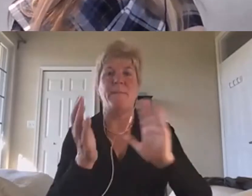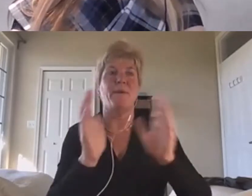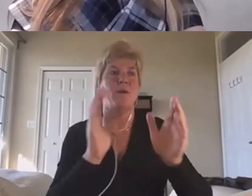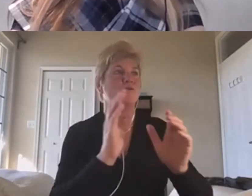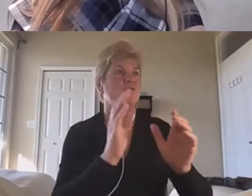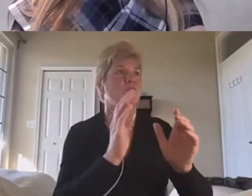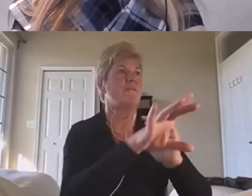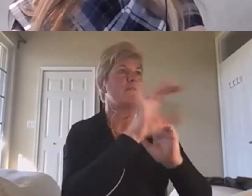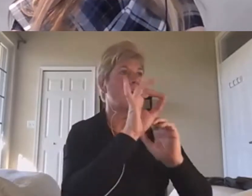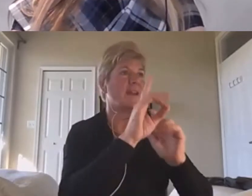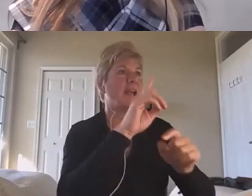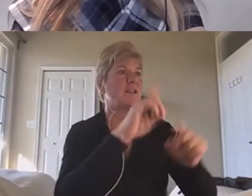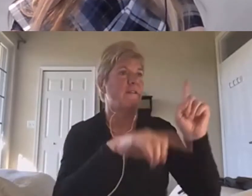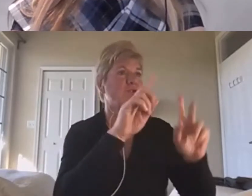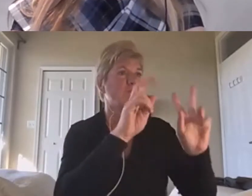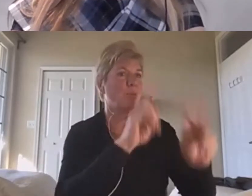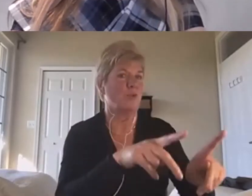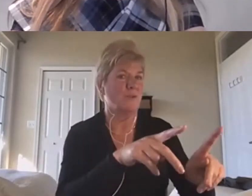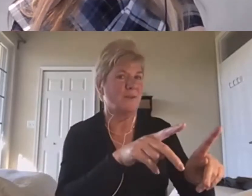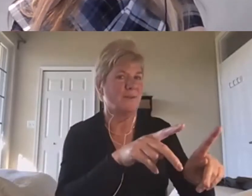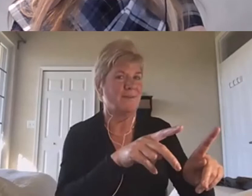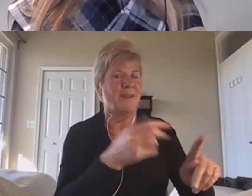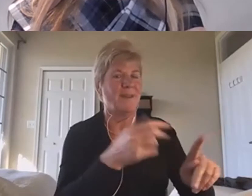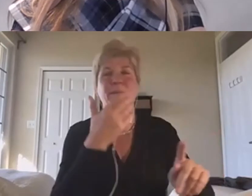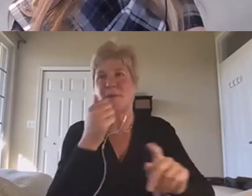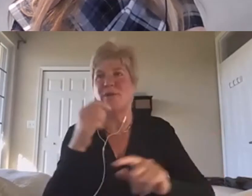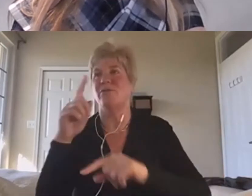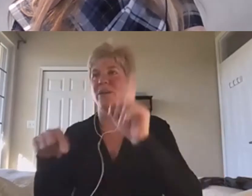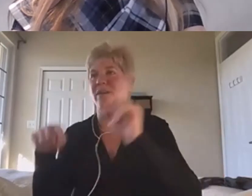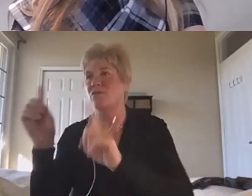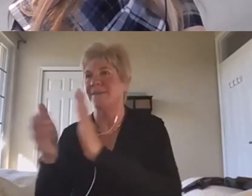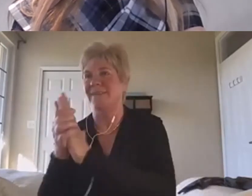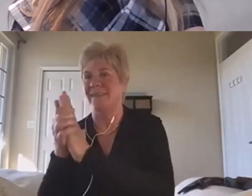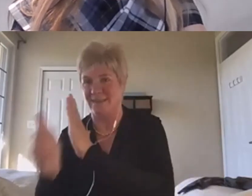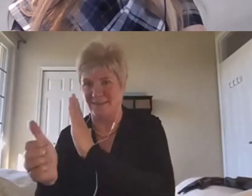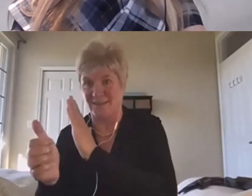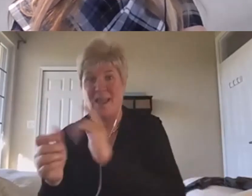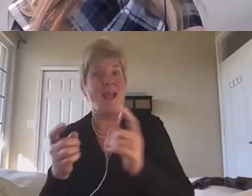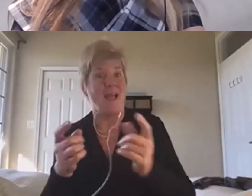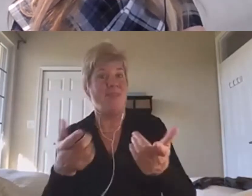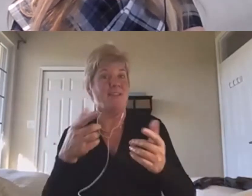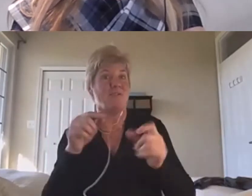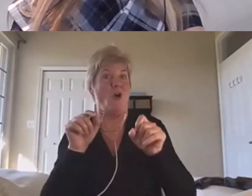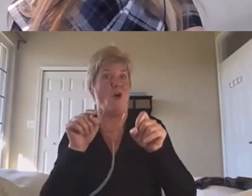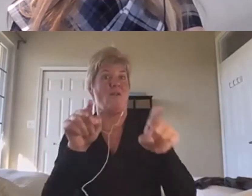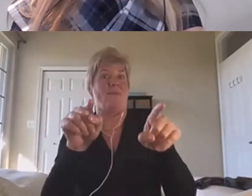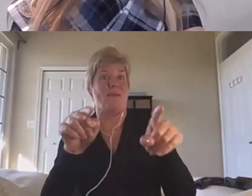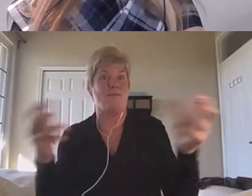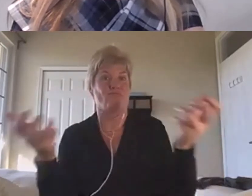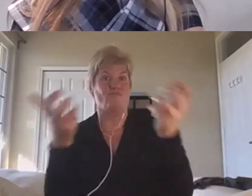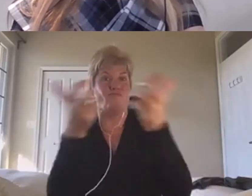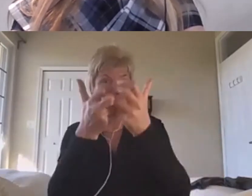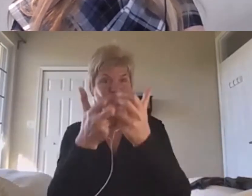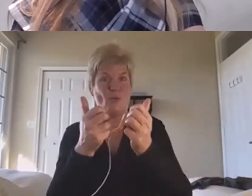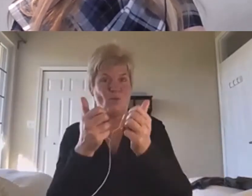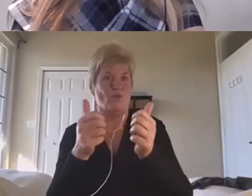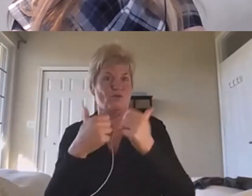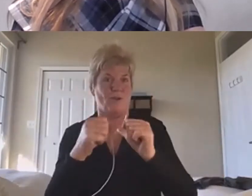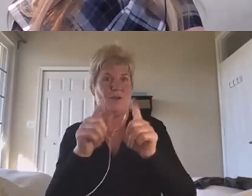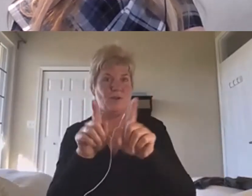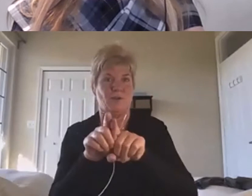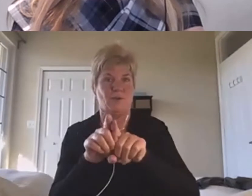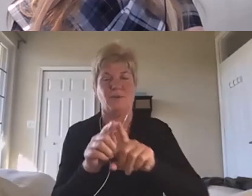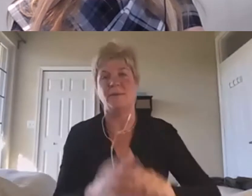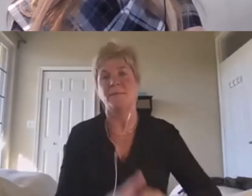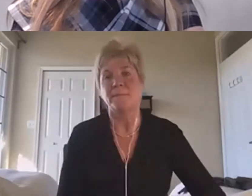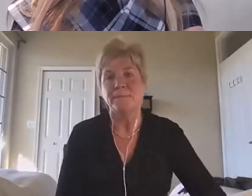So, that's right in line with what we're trying to achieve here. It's not necessarily but